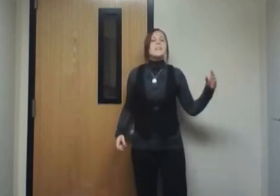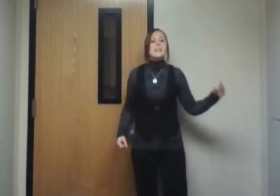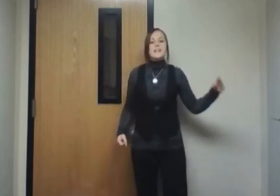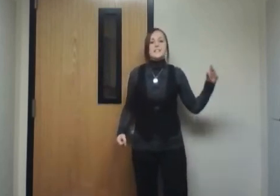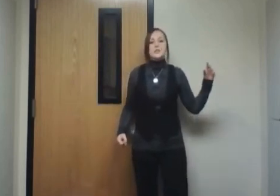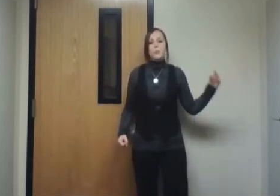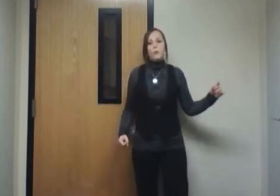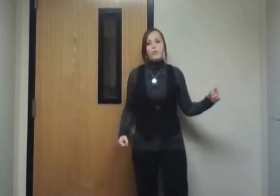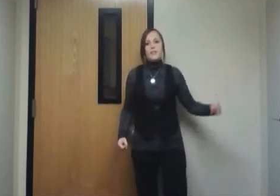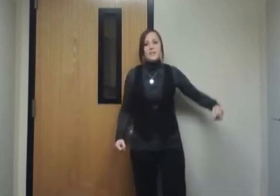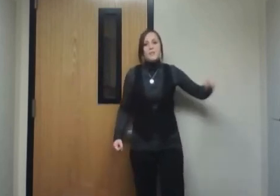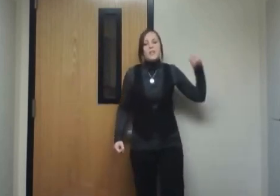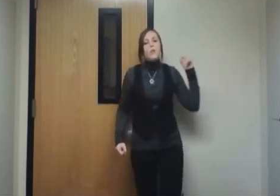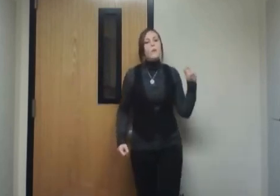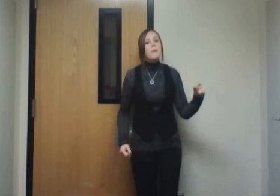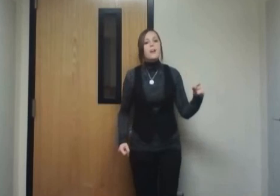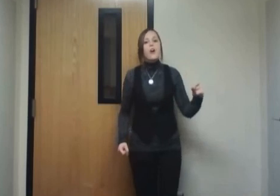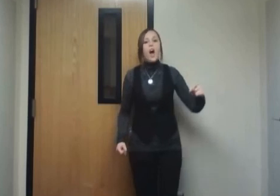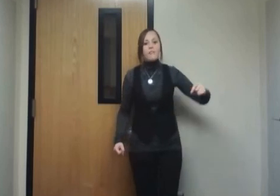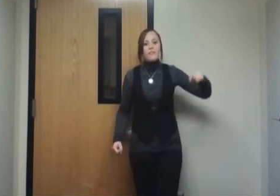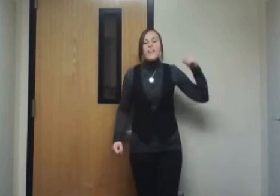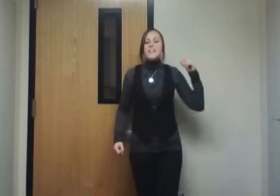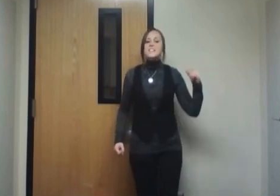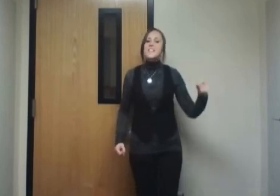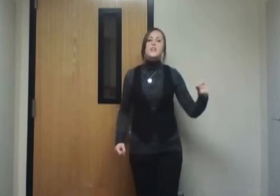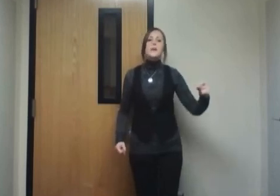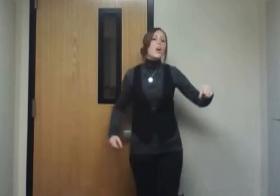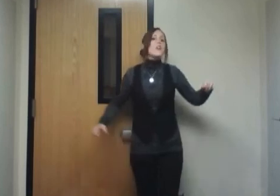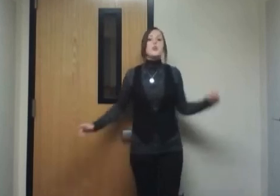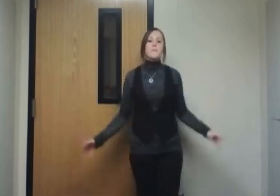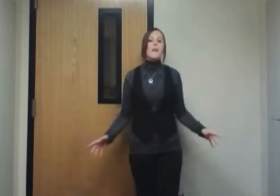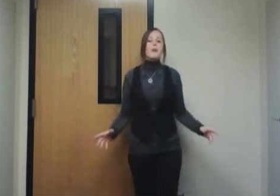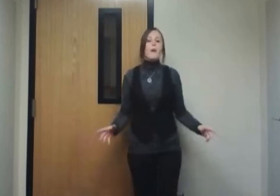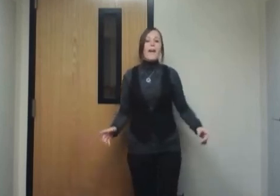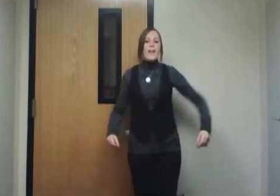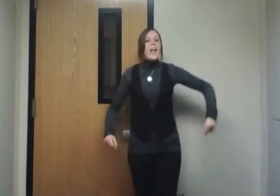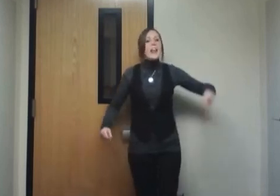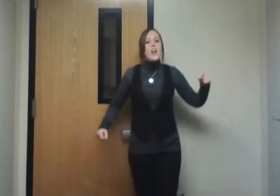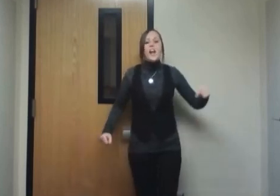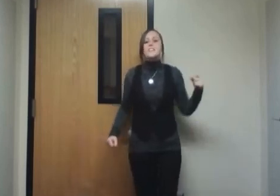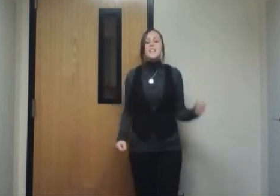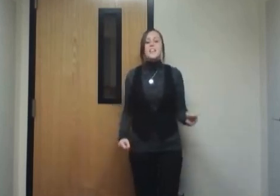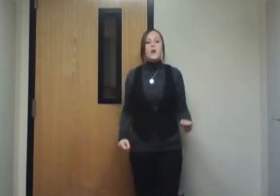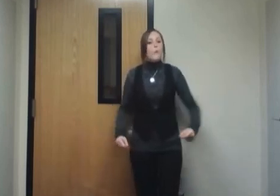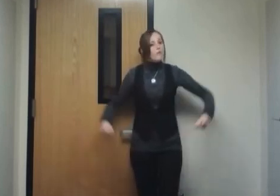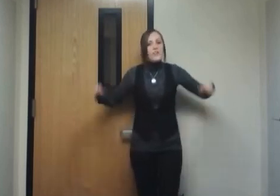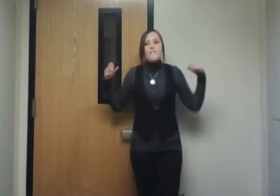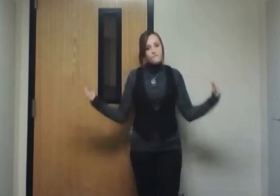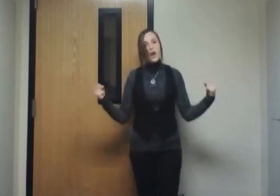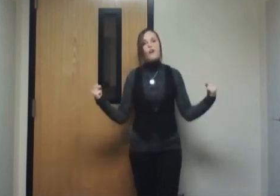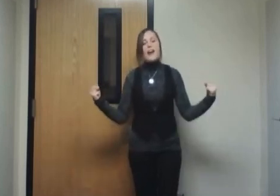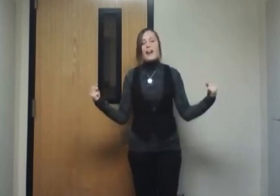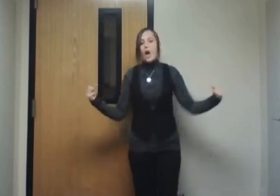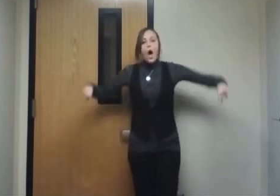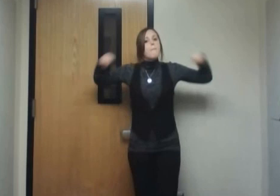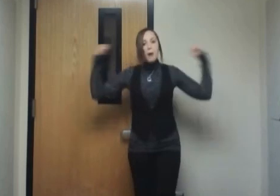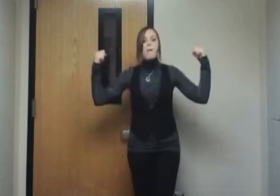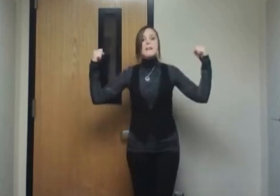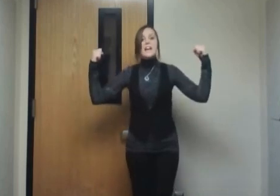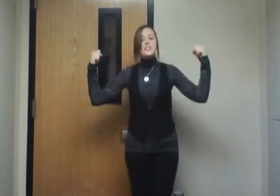isn't worth it. You are better off continuing on your merry way and not dealing with the infuriating abomination